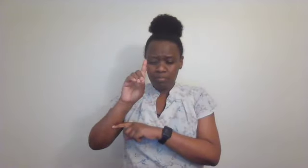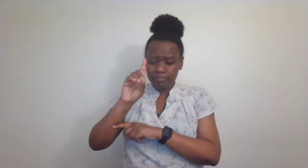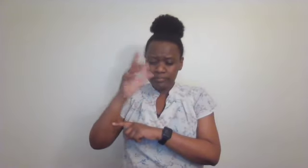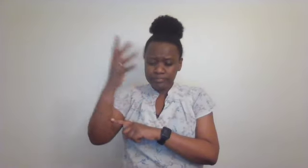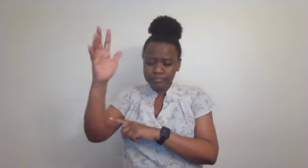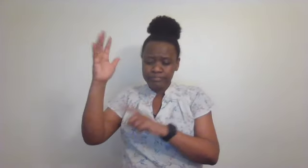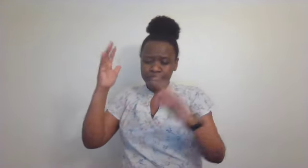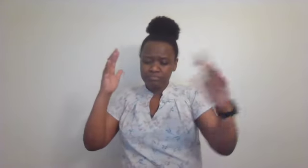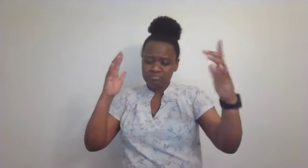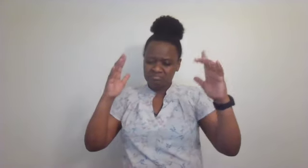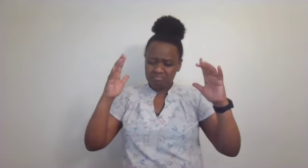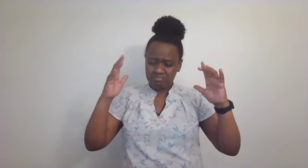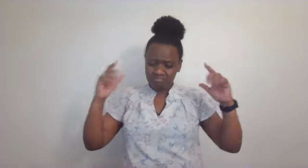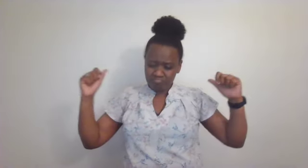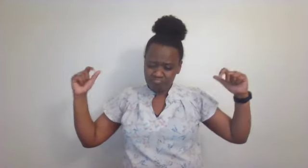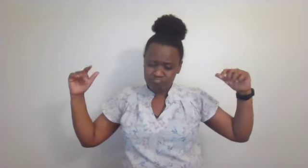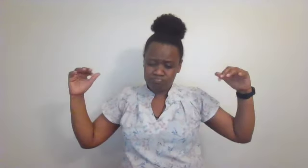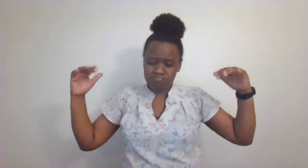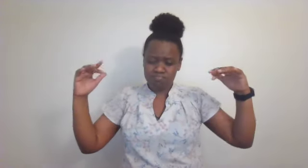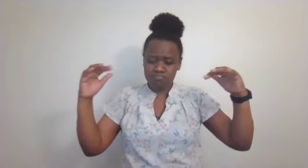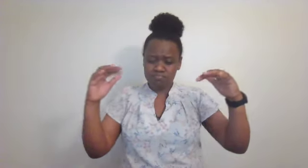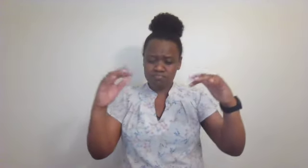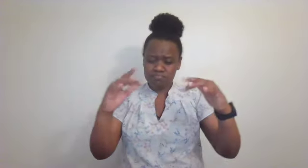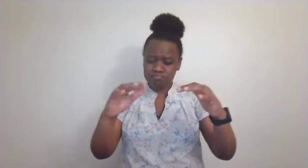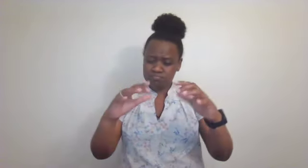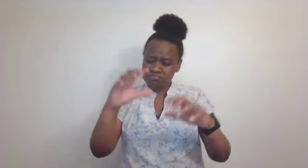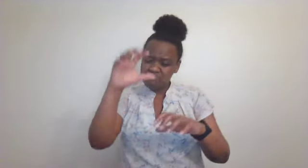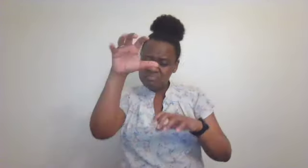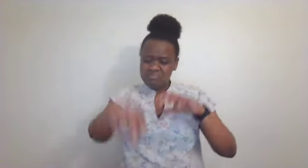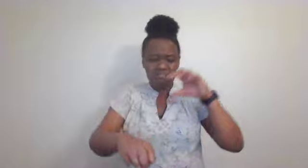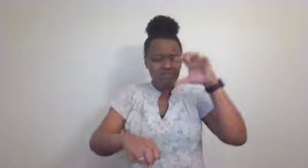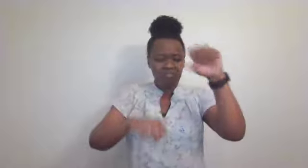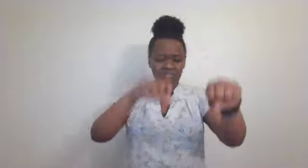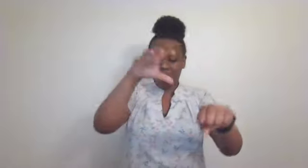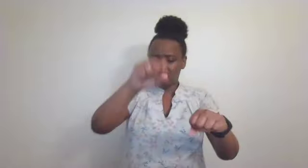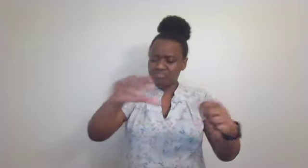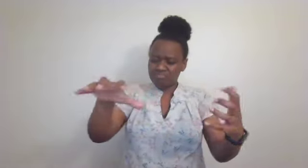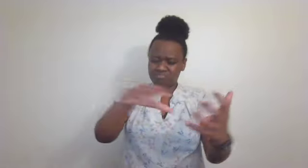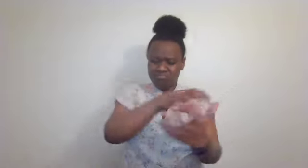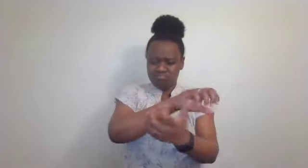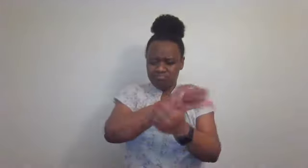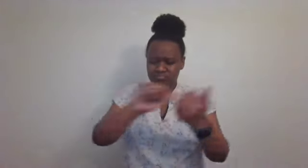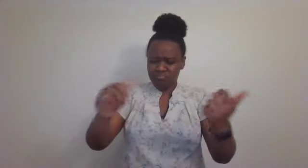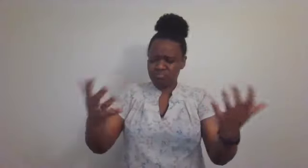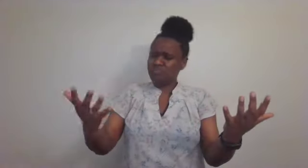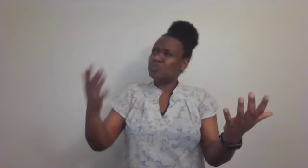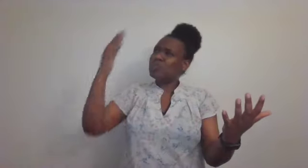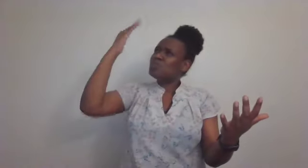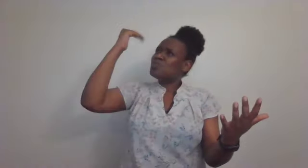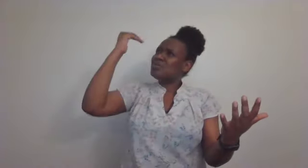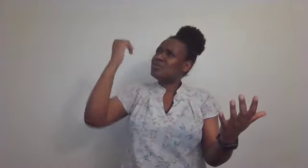the boar from the forest lays its waste and the beasts of the field